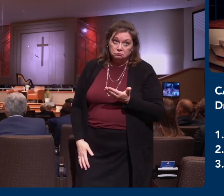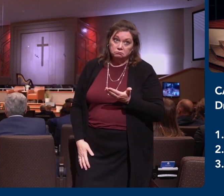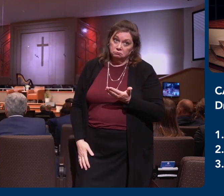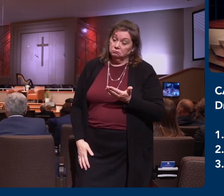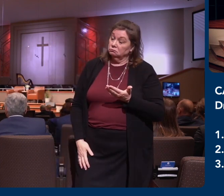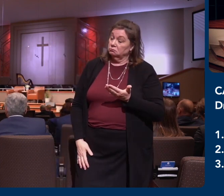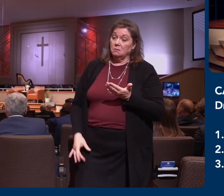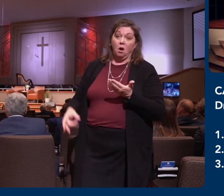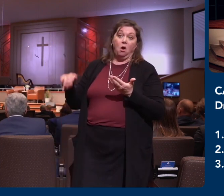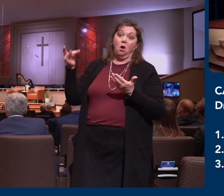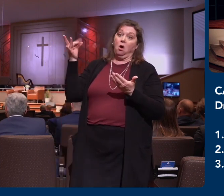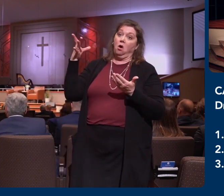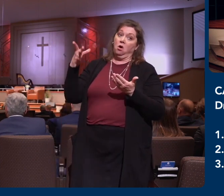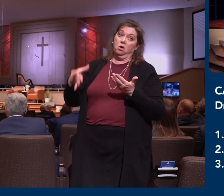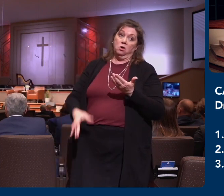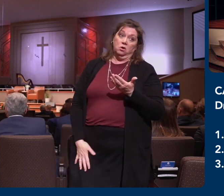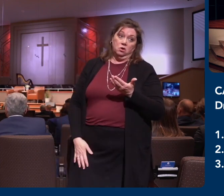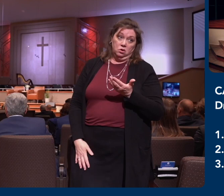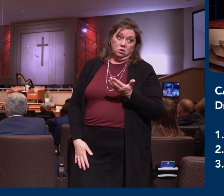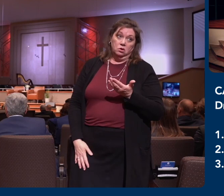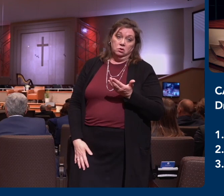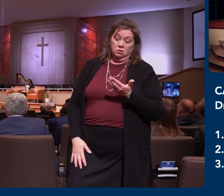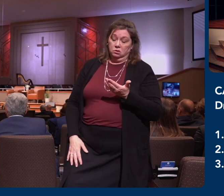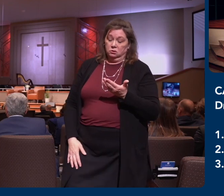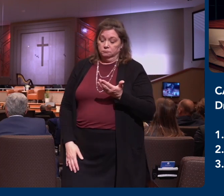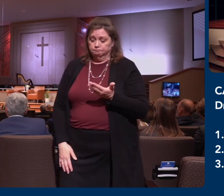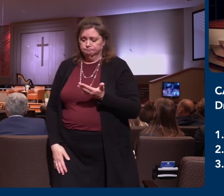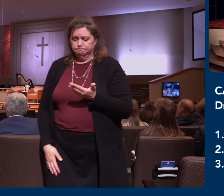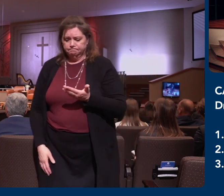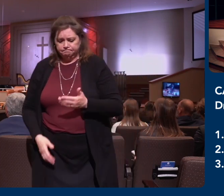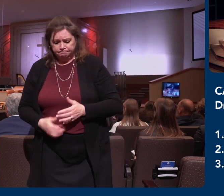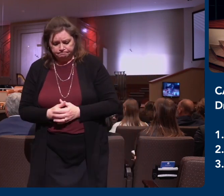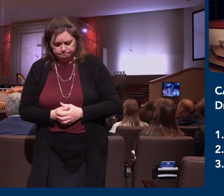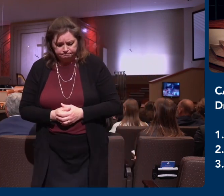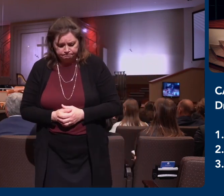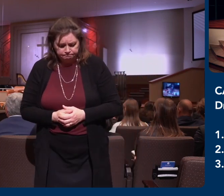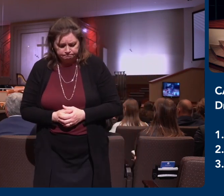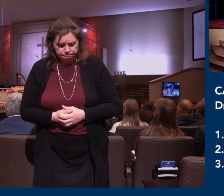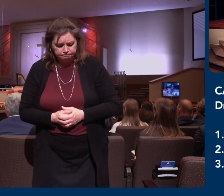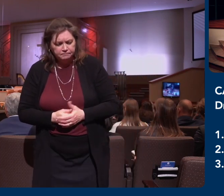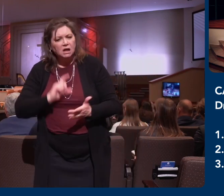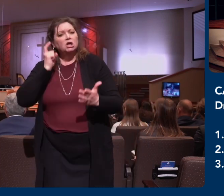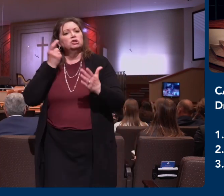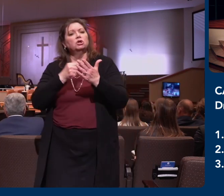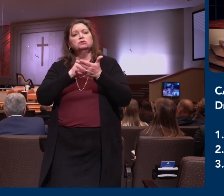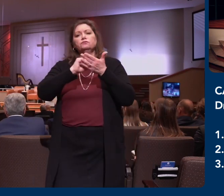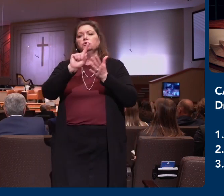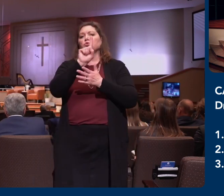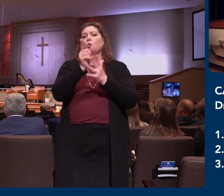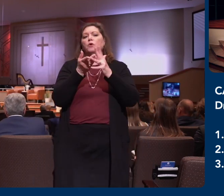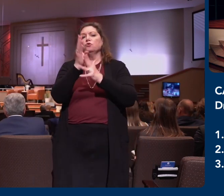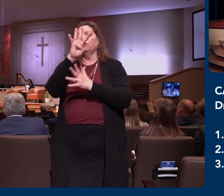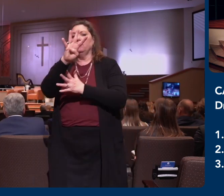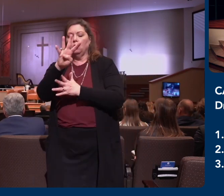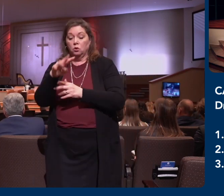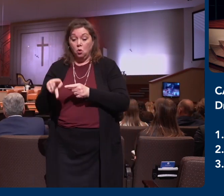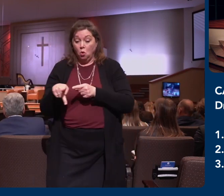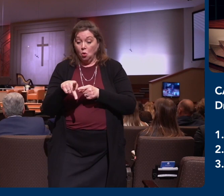Notice with me as you go through, just chapter one. Look with me in verses one through four. Paul, an apostle of Jesus